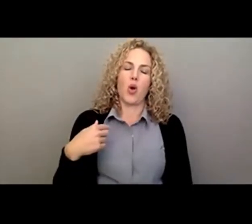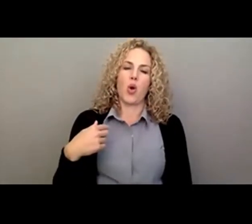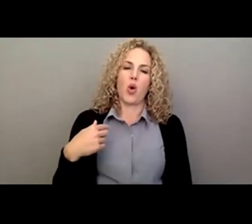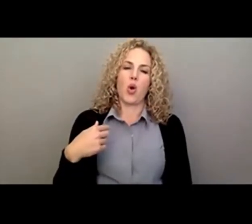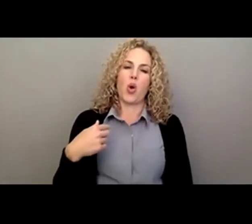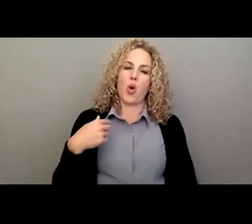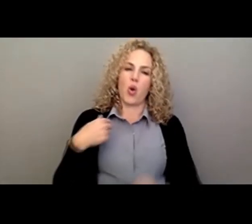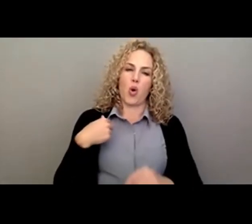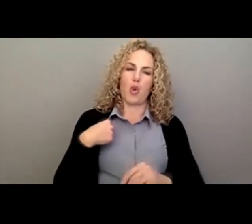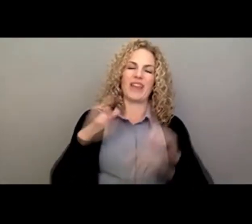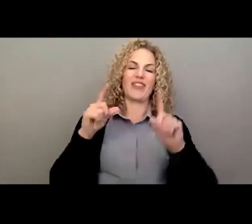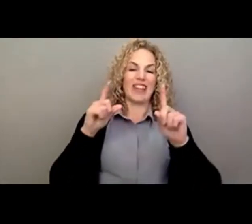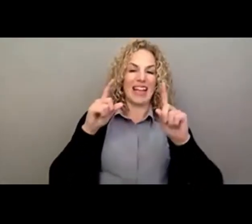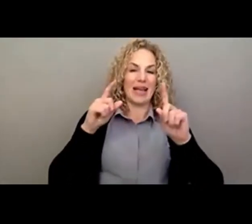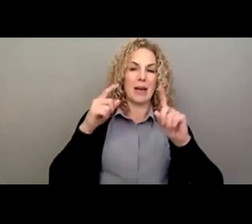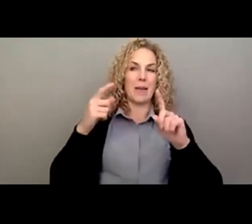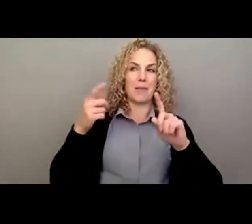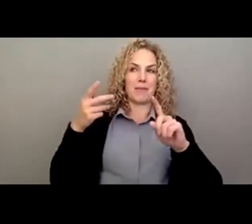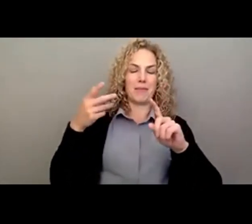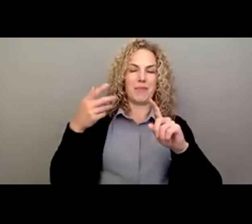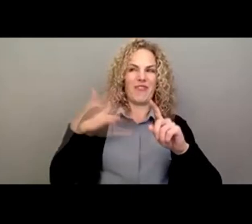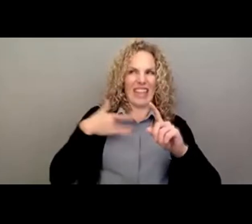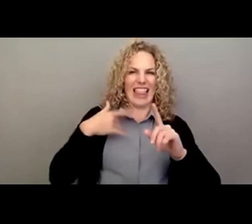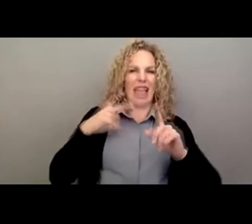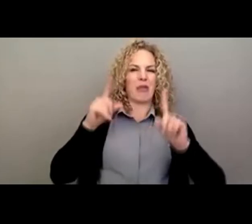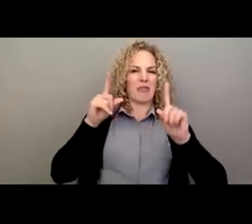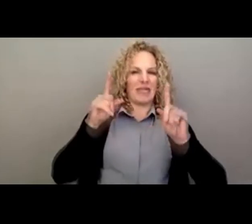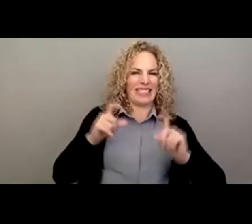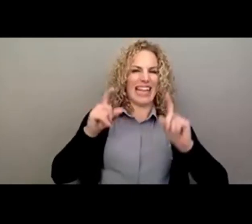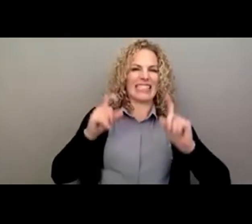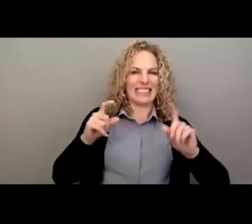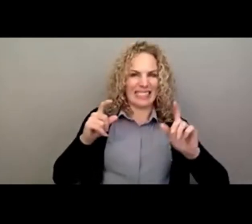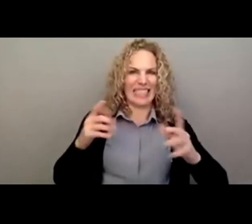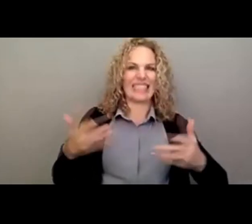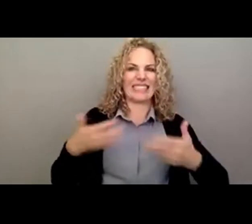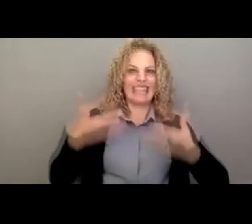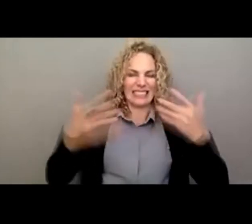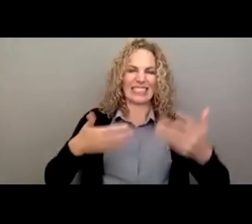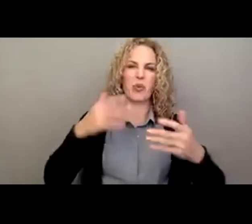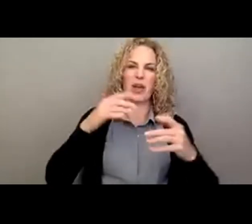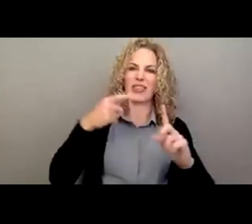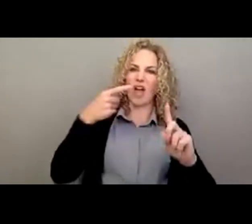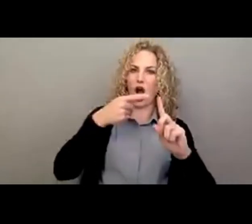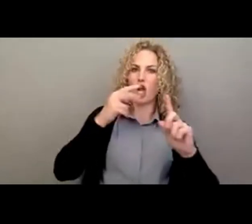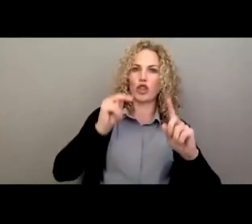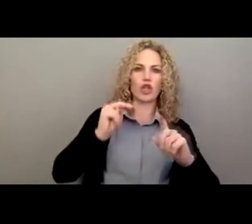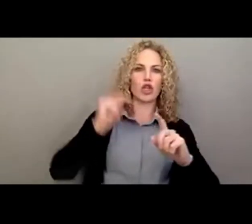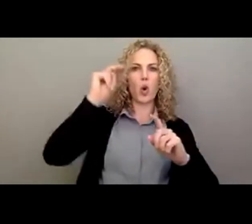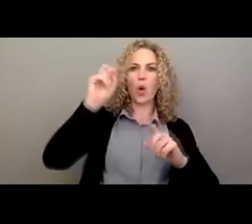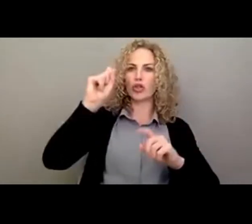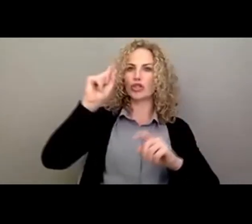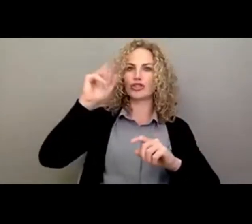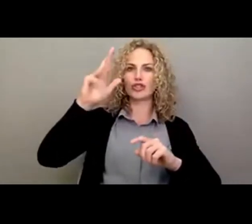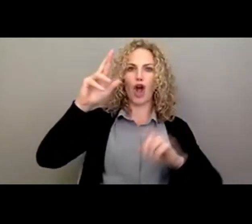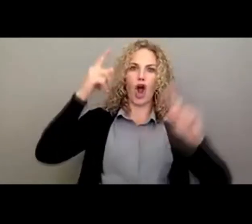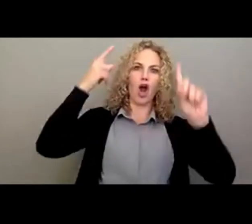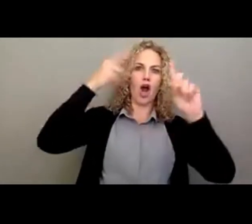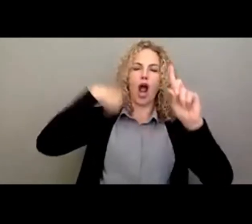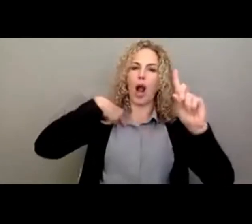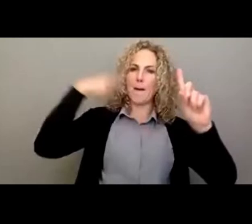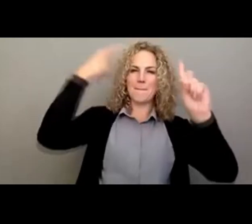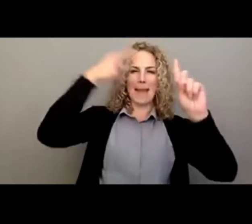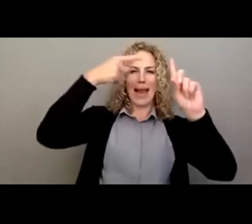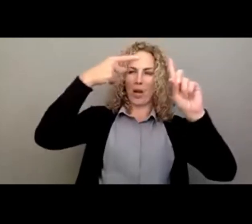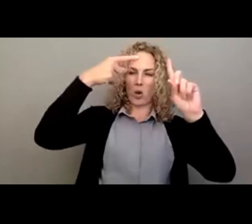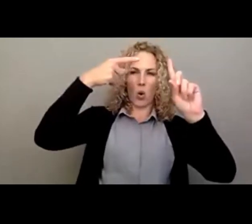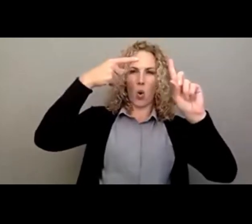our North Star and a test of our core values over the course of the past 16, 17 months when the pandemic began, right? Every, I